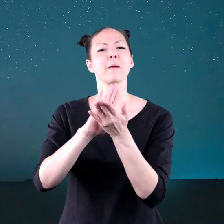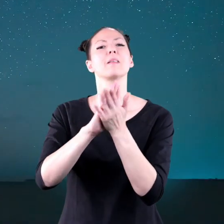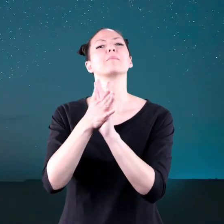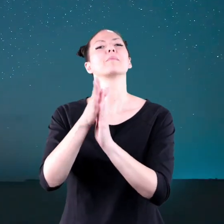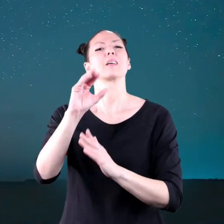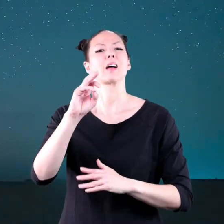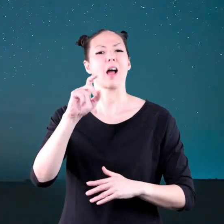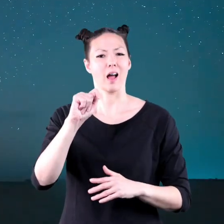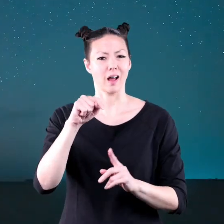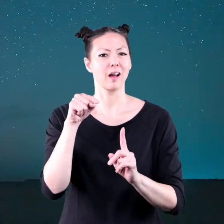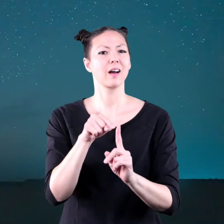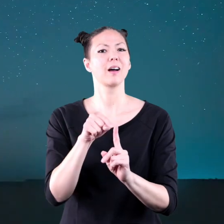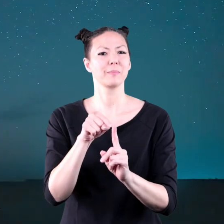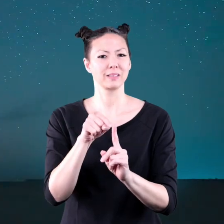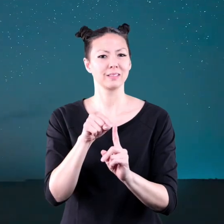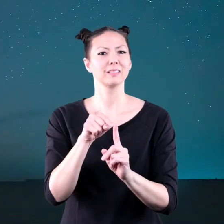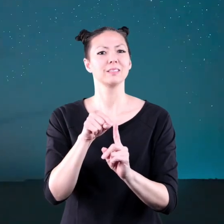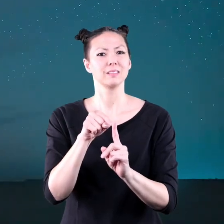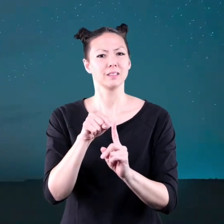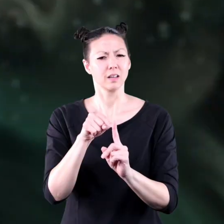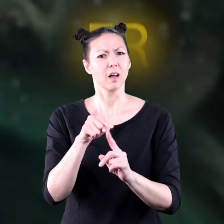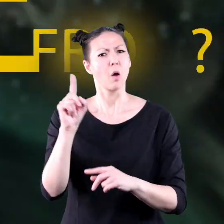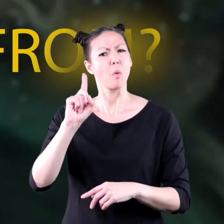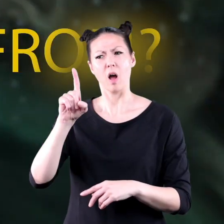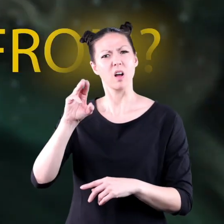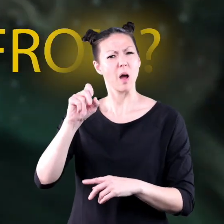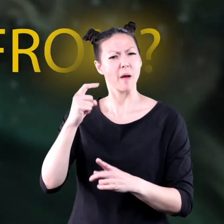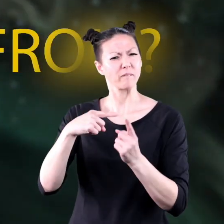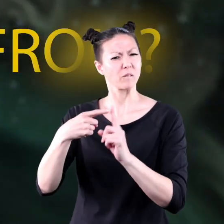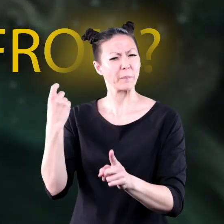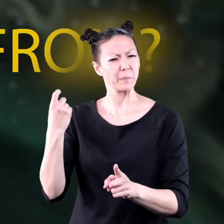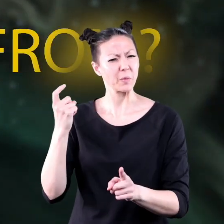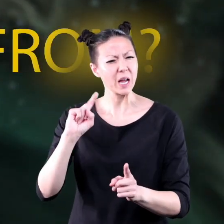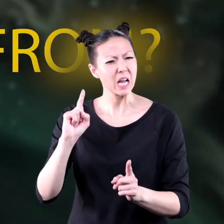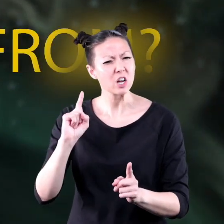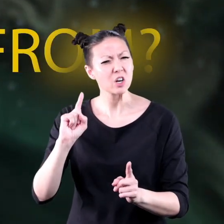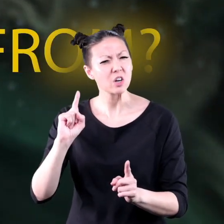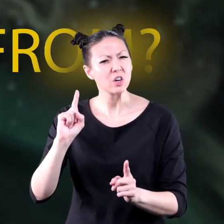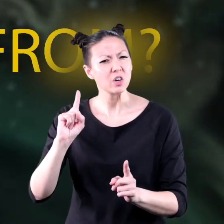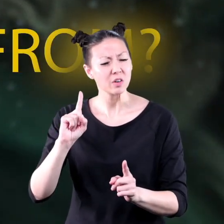you get a comet. Where do comets come from?